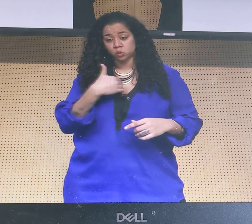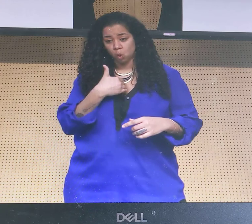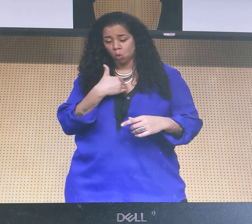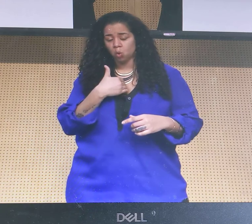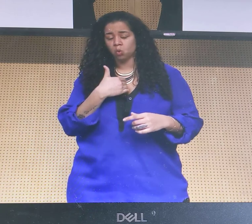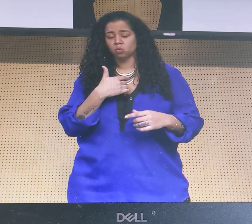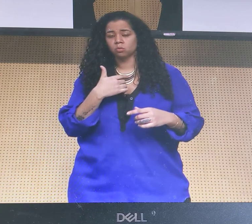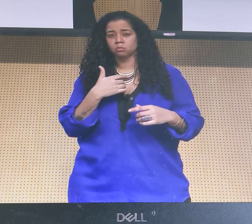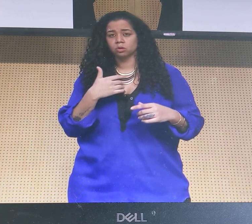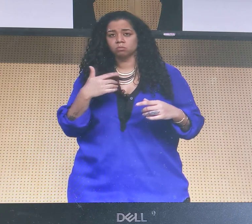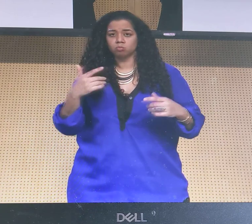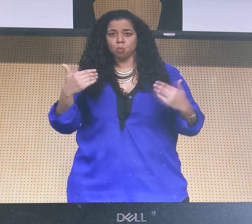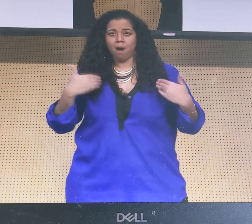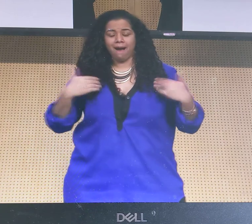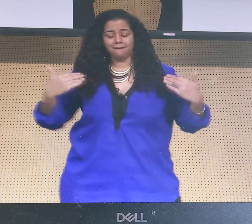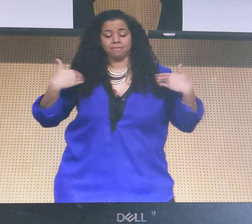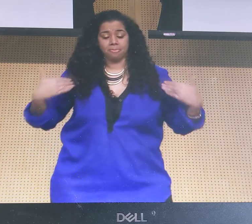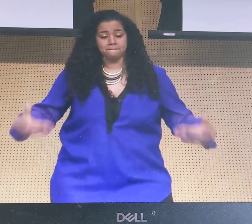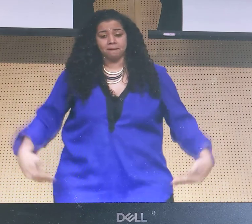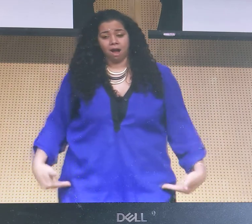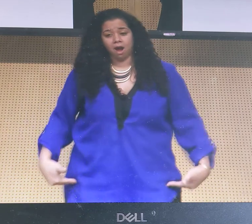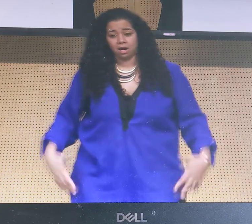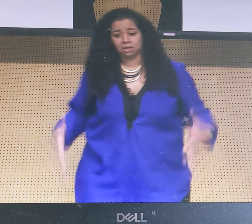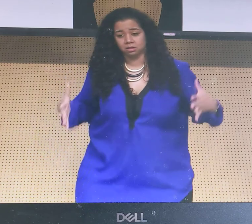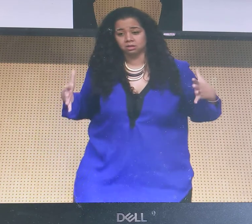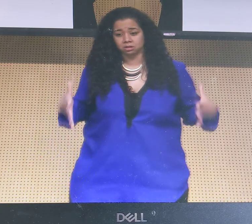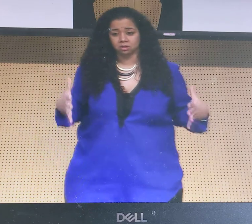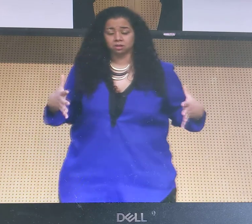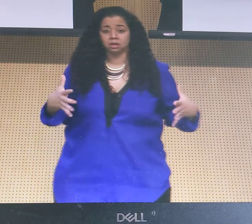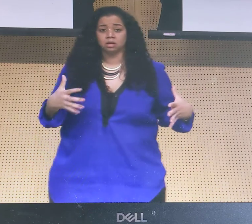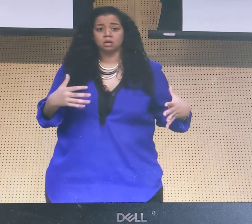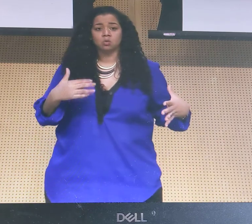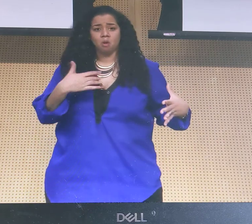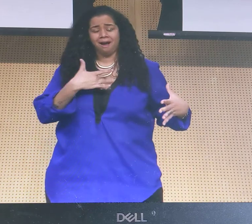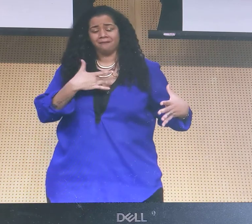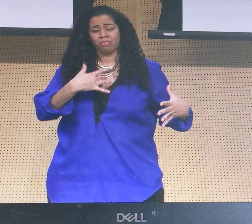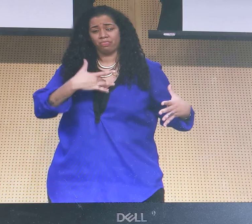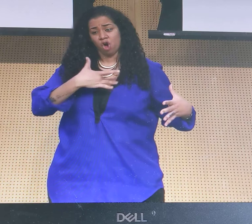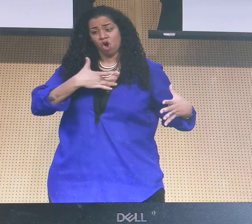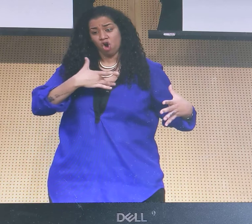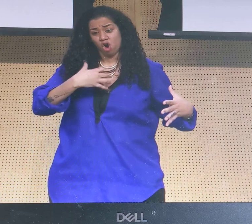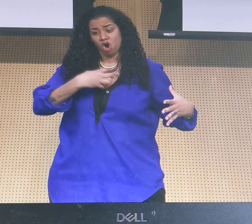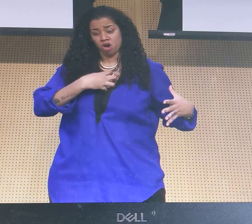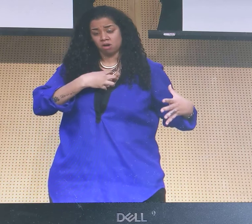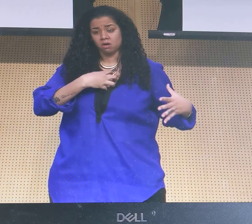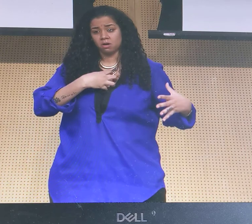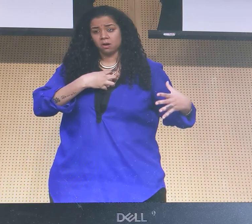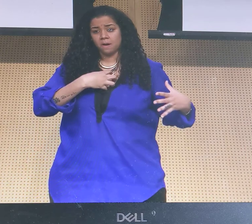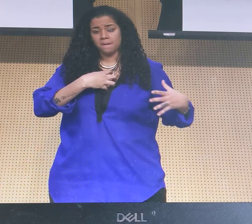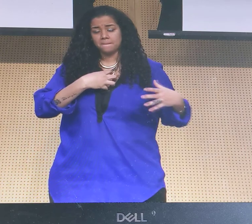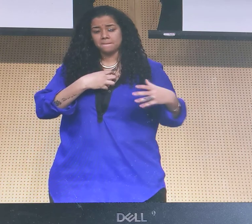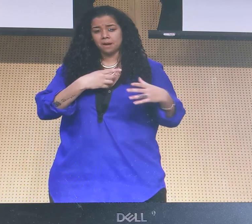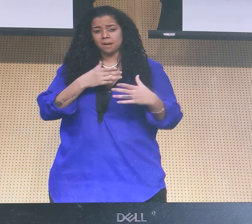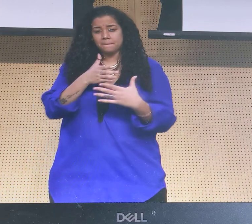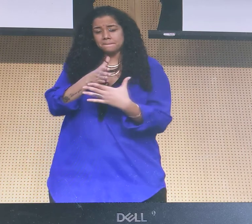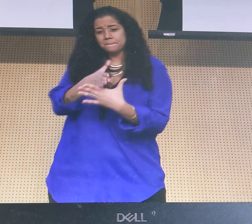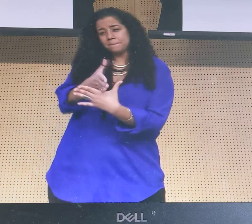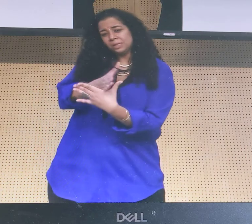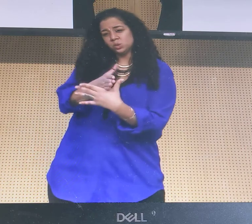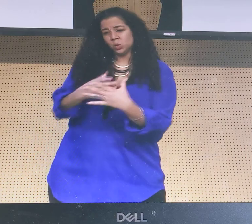So to understand the color of your soul, you have to think about the body. We have the body. And then we also